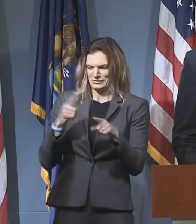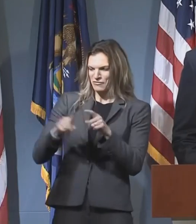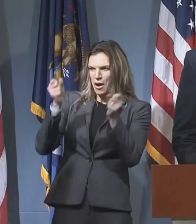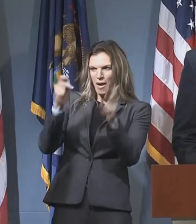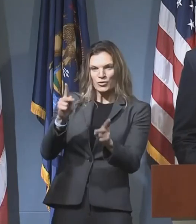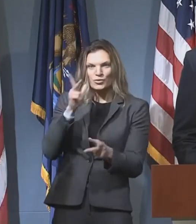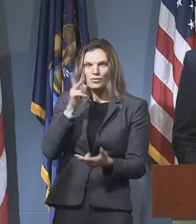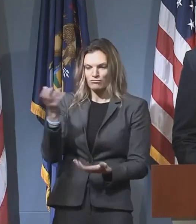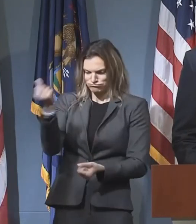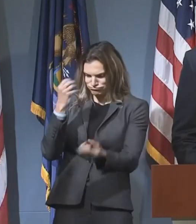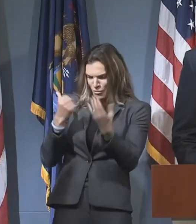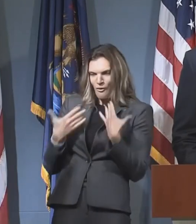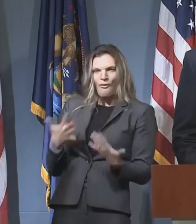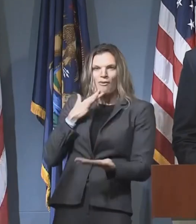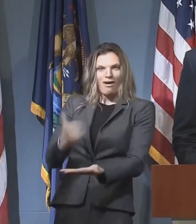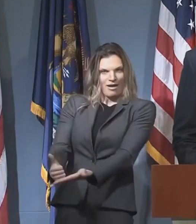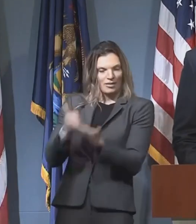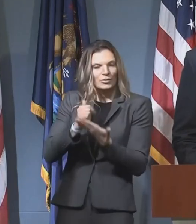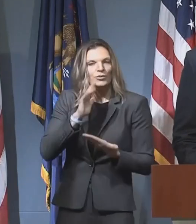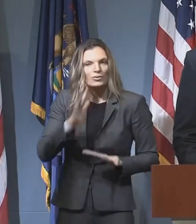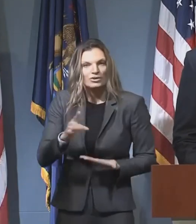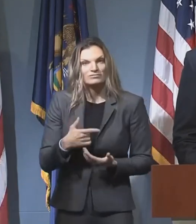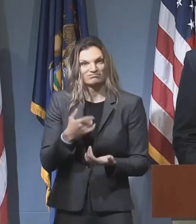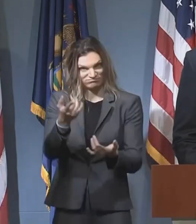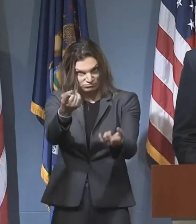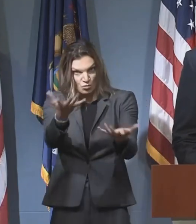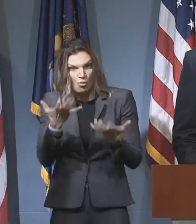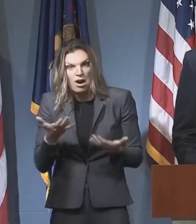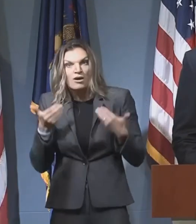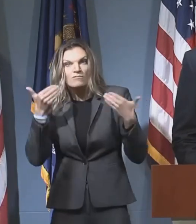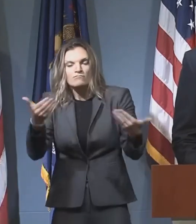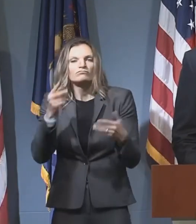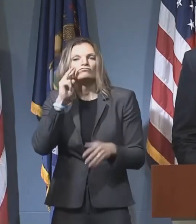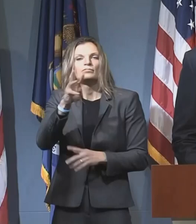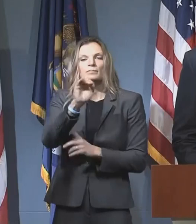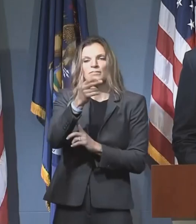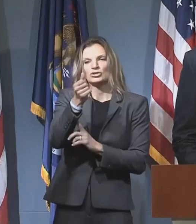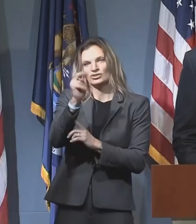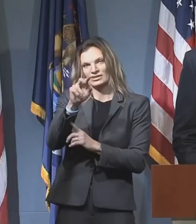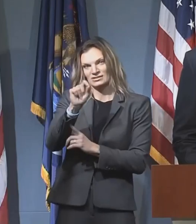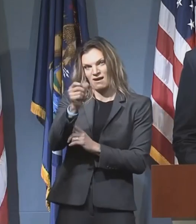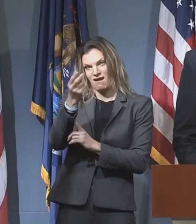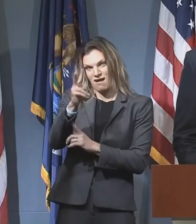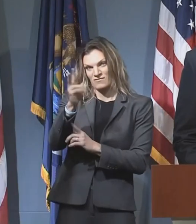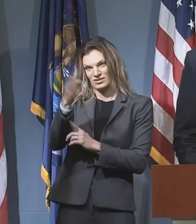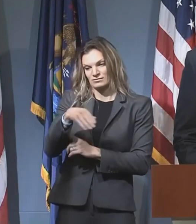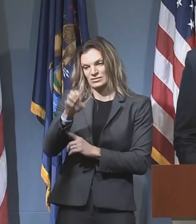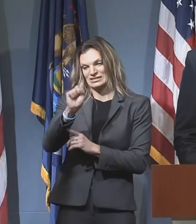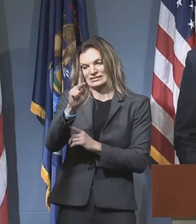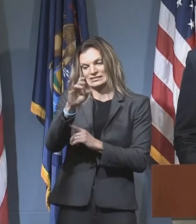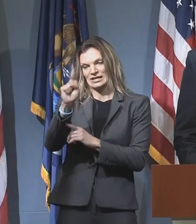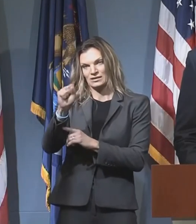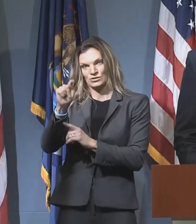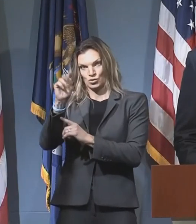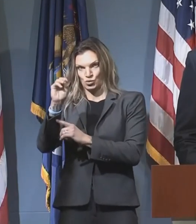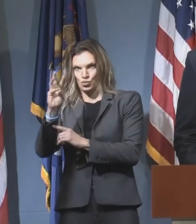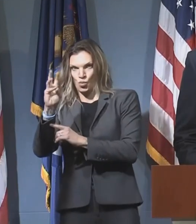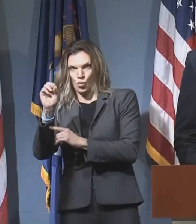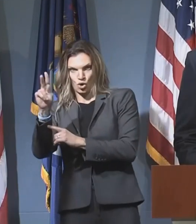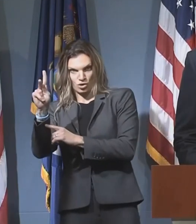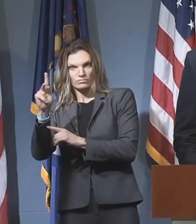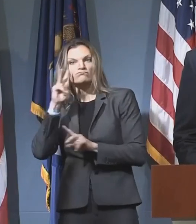To register for this Modern States courses, visit michigan.gov slash skills to work.